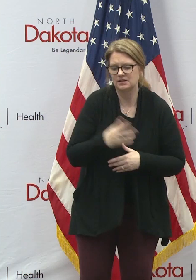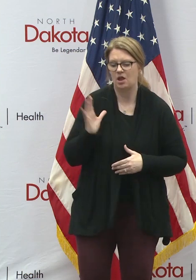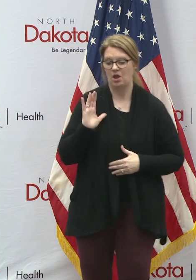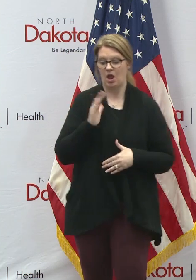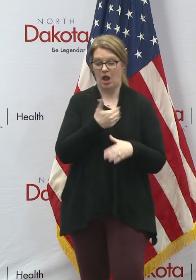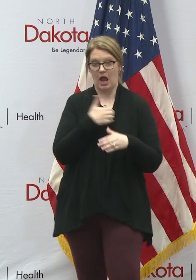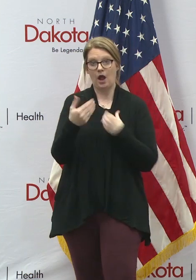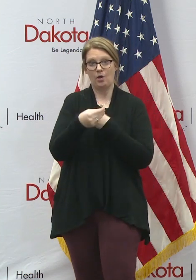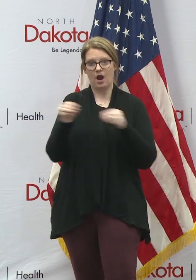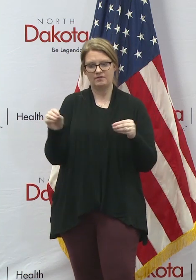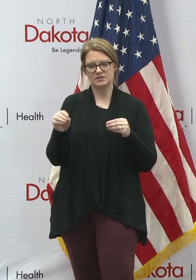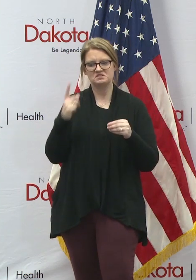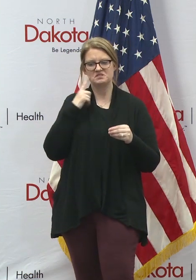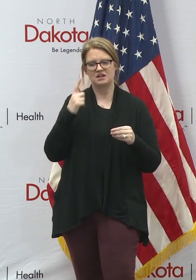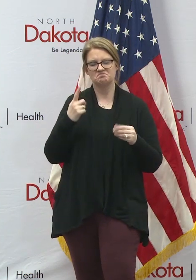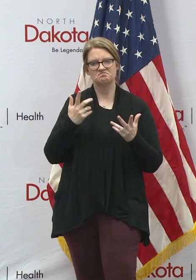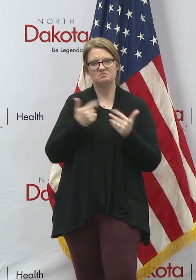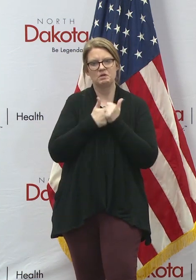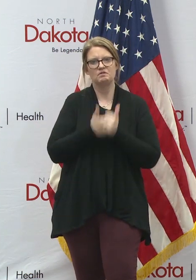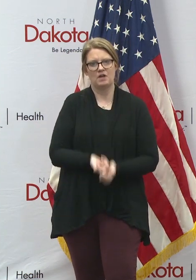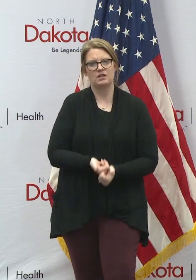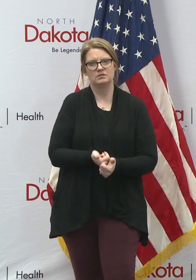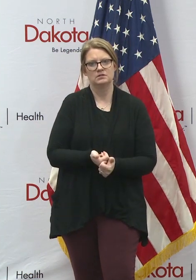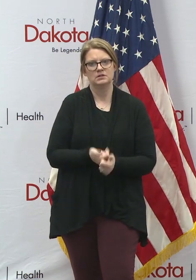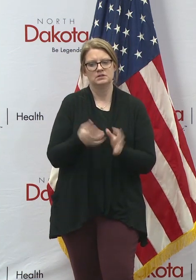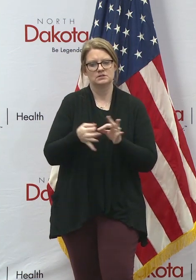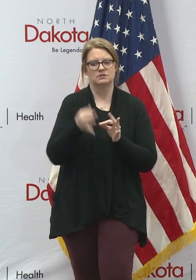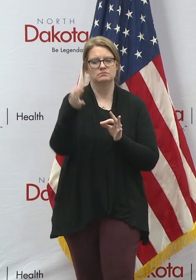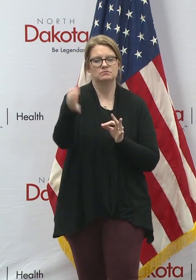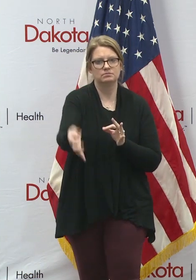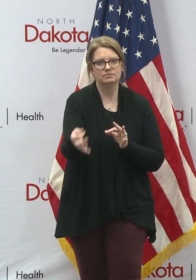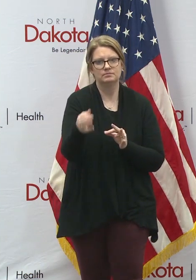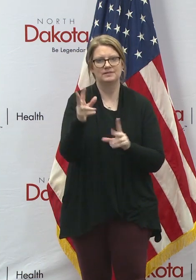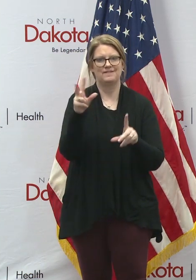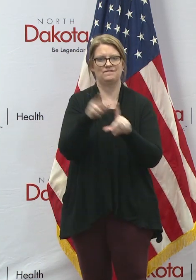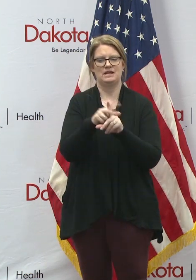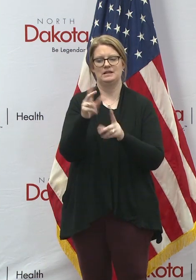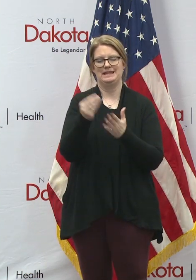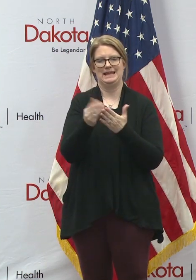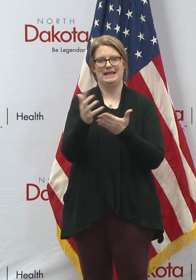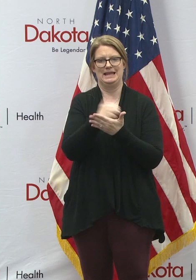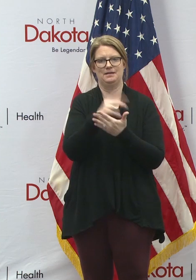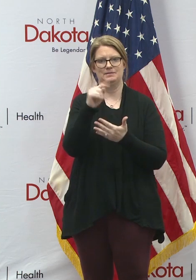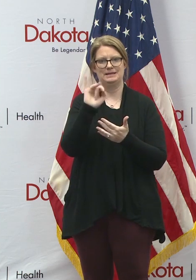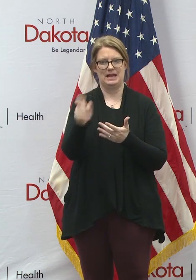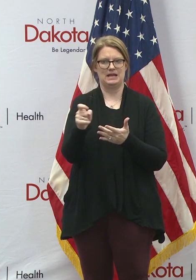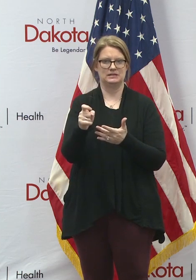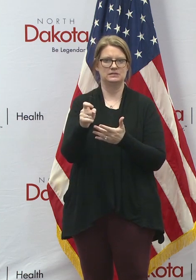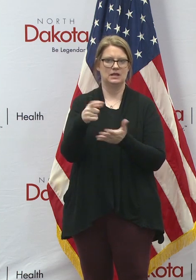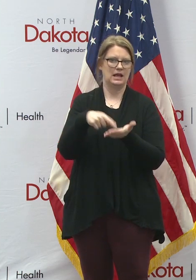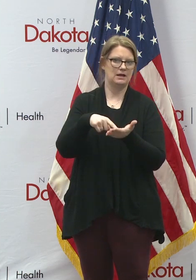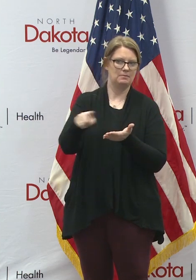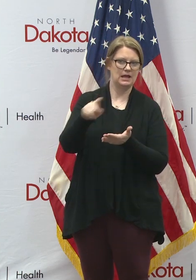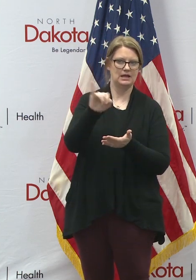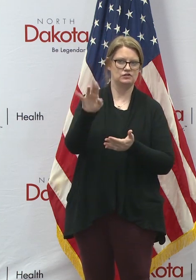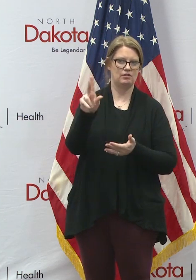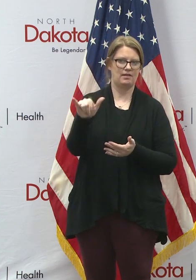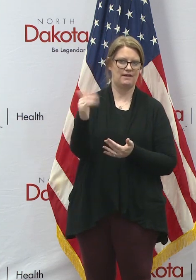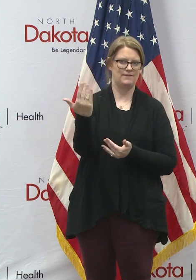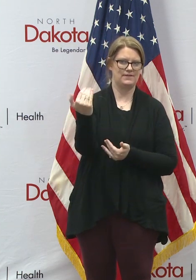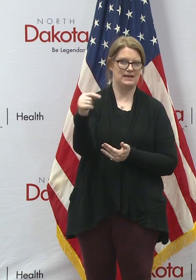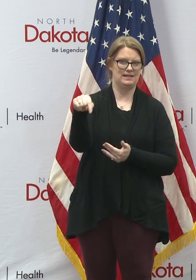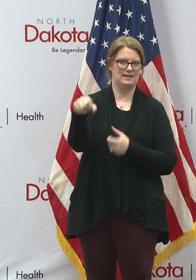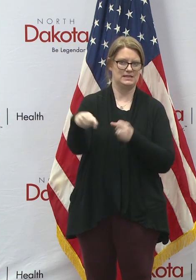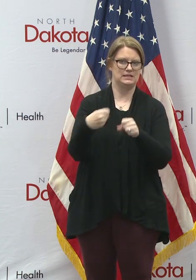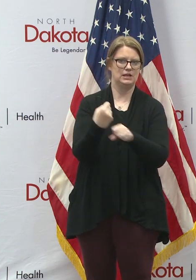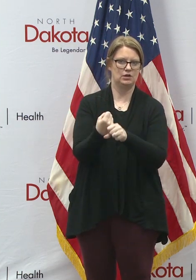decision to follow suit and allow state income tax filers to wait to file their income tax return and pay until July 15th this